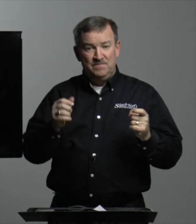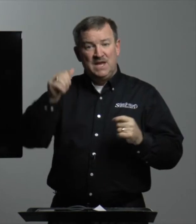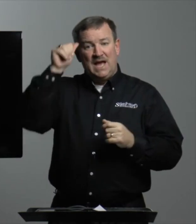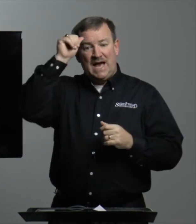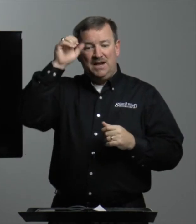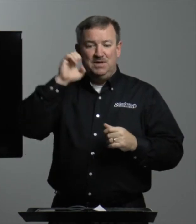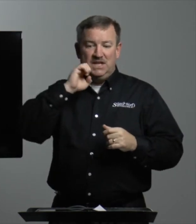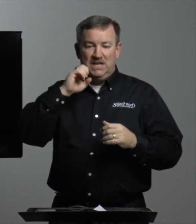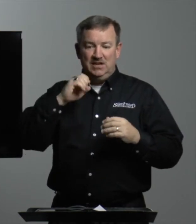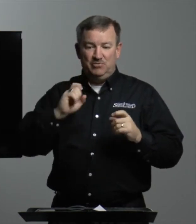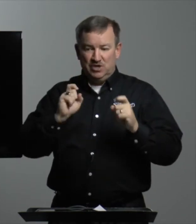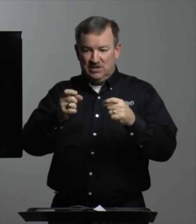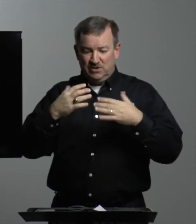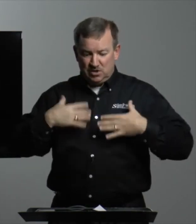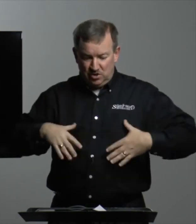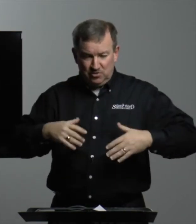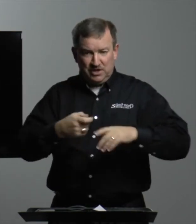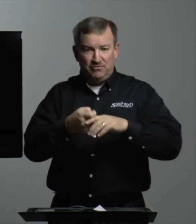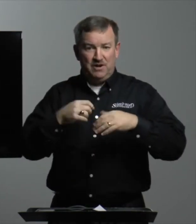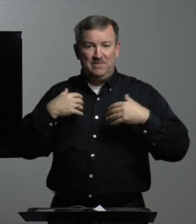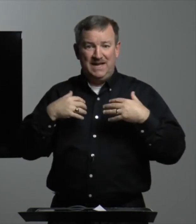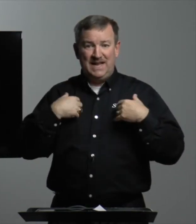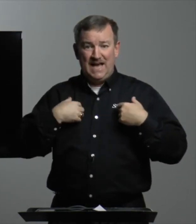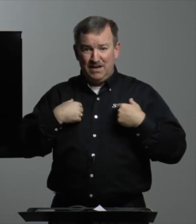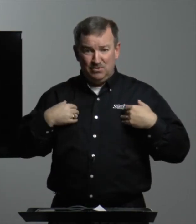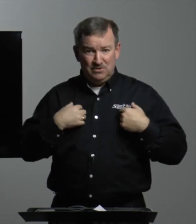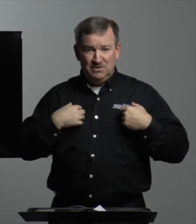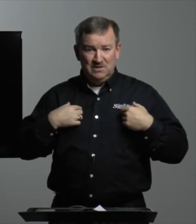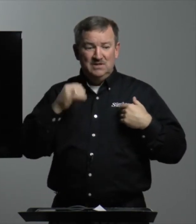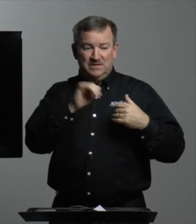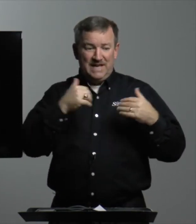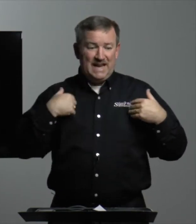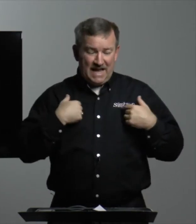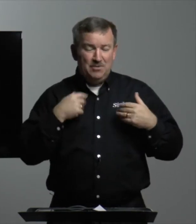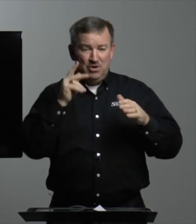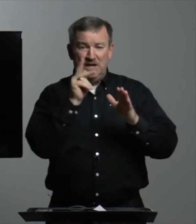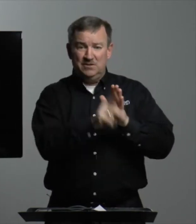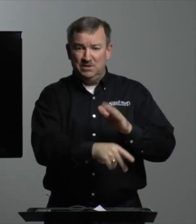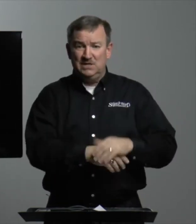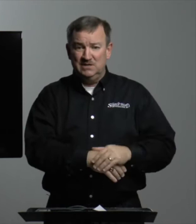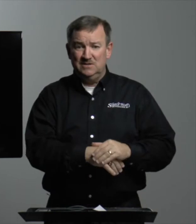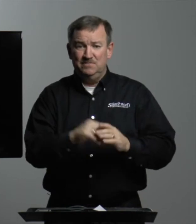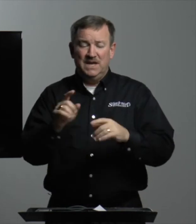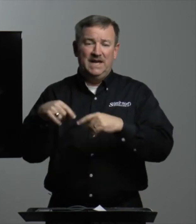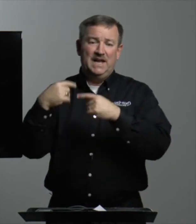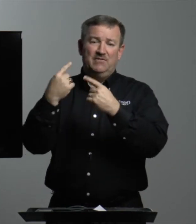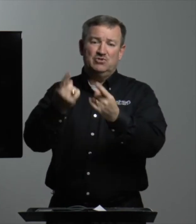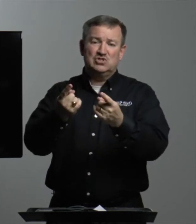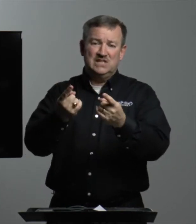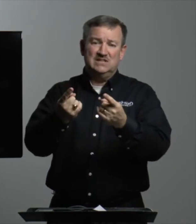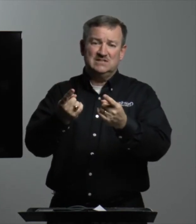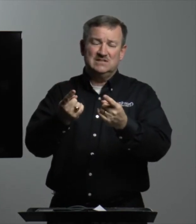Adam and Eve were given clothing from an animal. That animal had to be killed. And ever since,